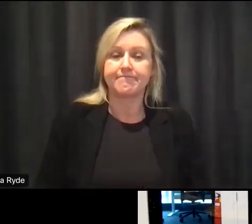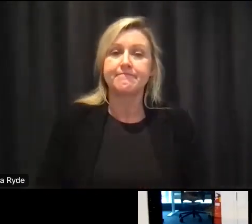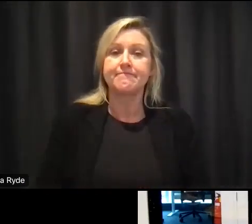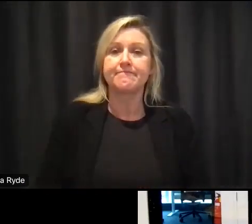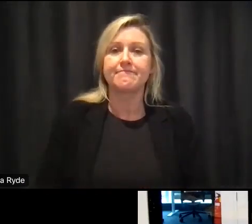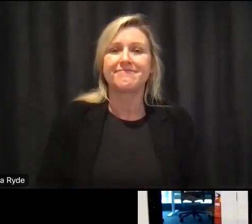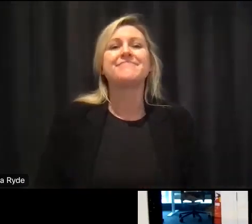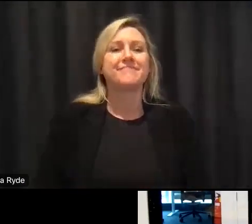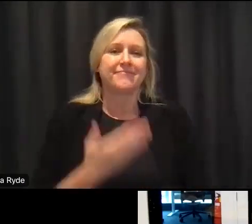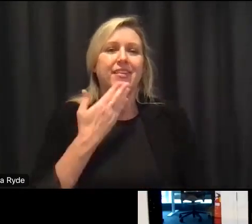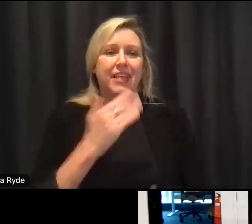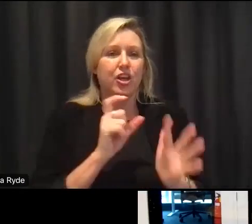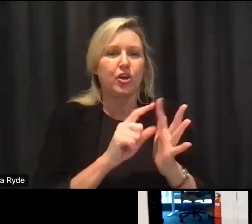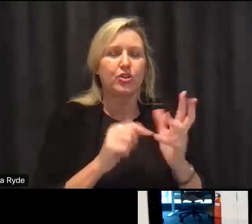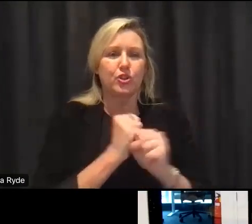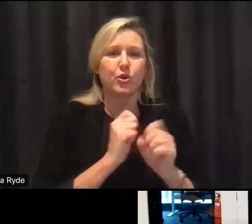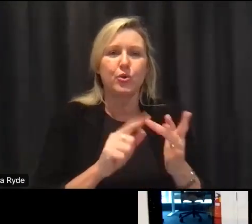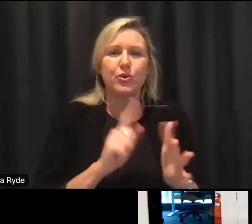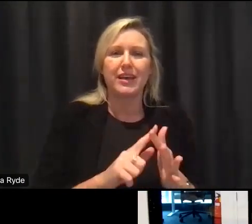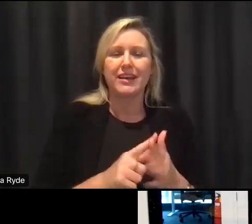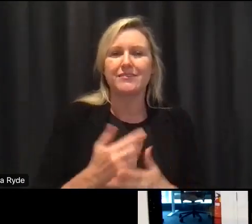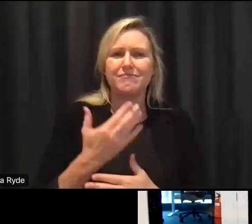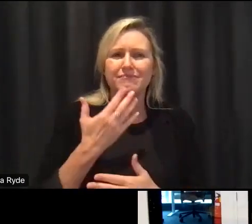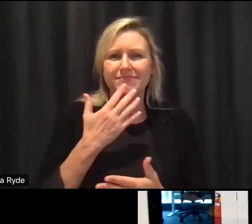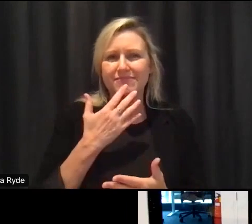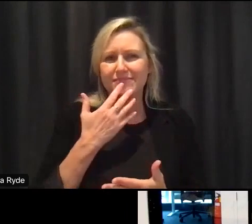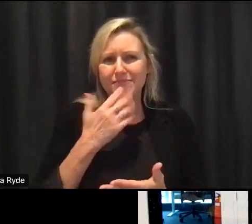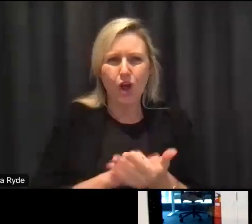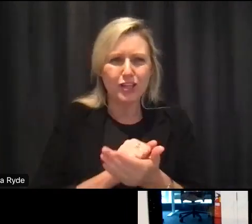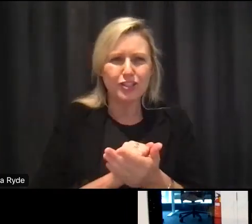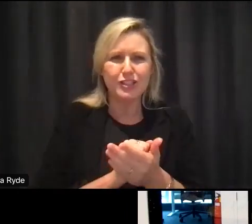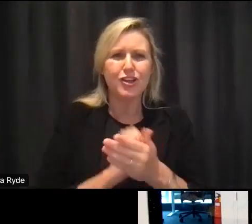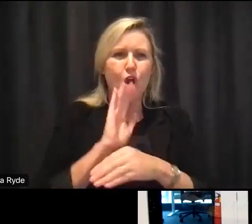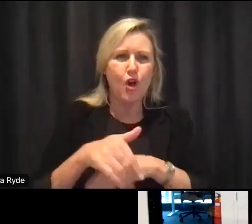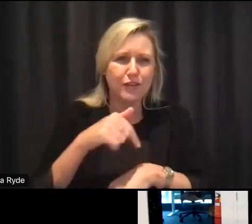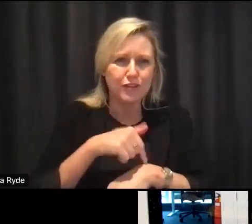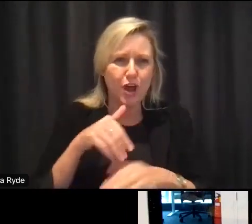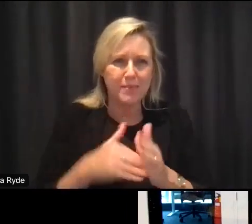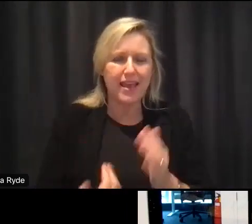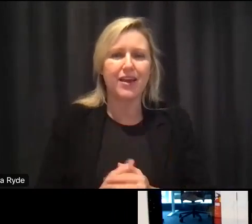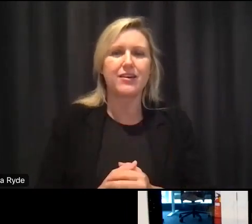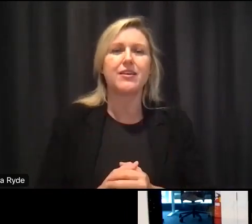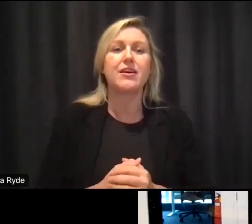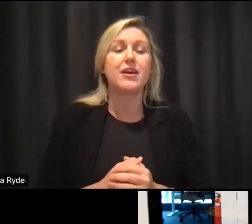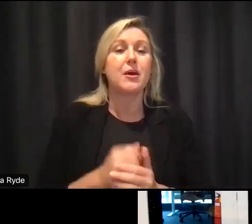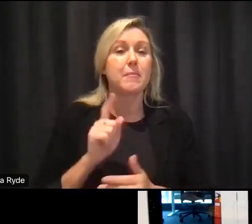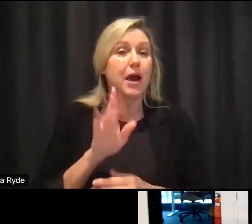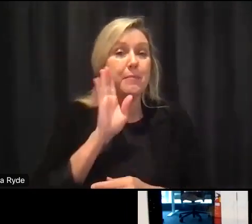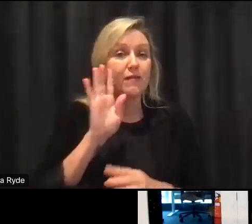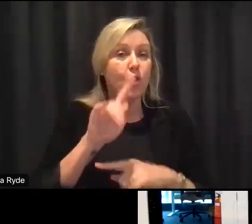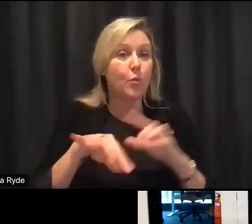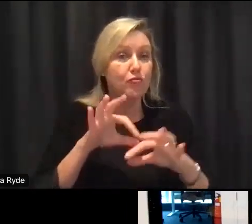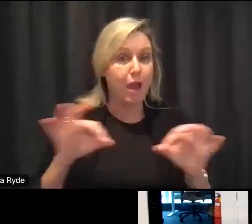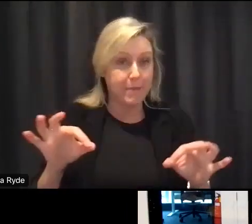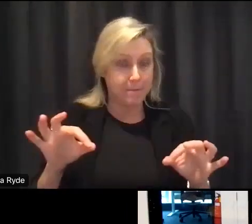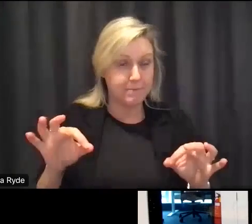thanks doogie and my apologies everyone we've already gone a minute over time um but before we wrap up if people